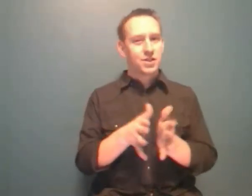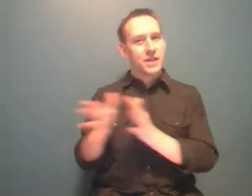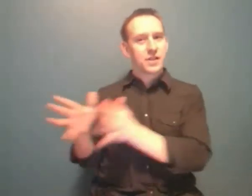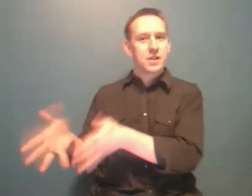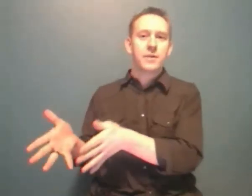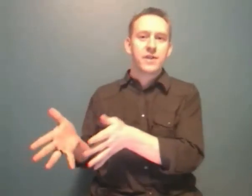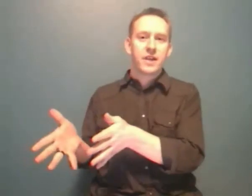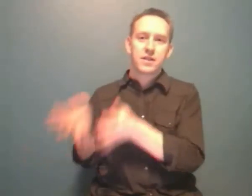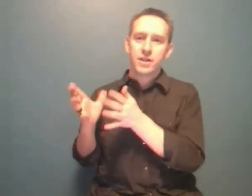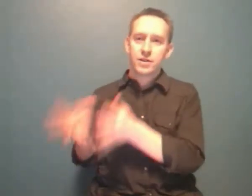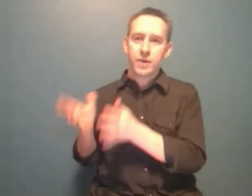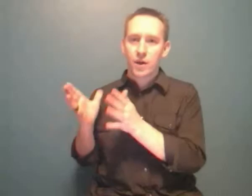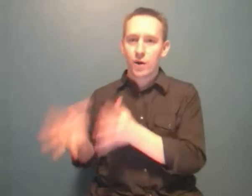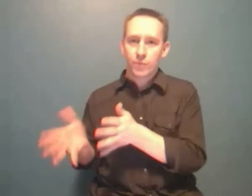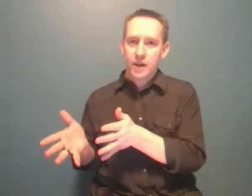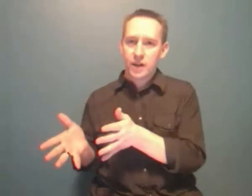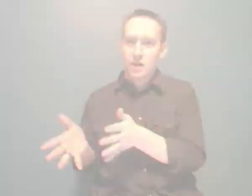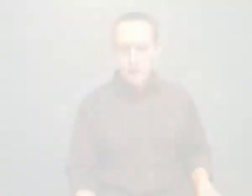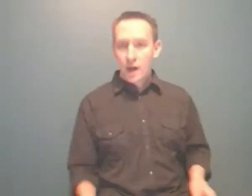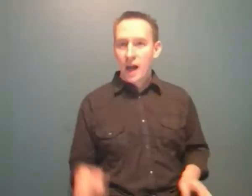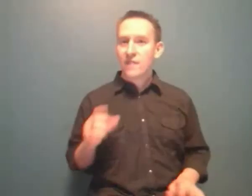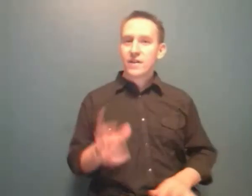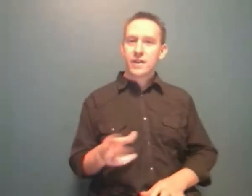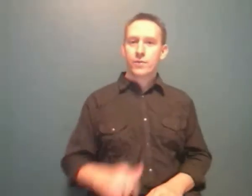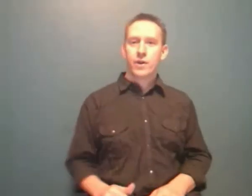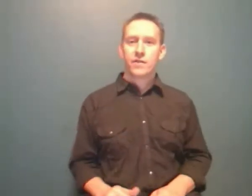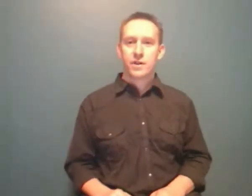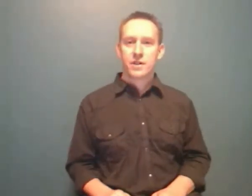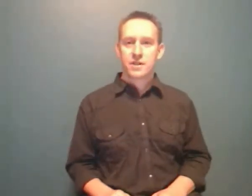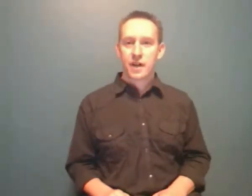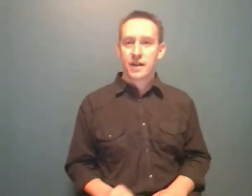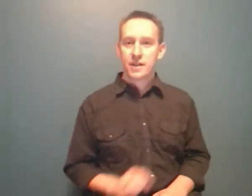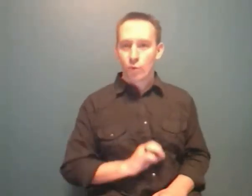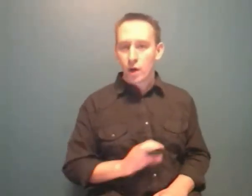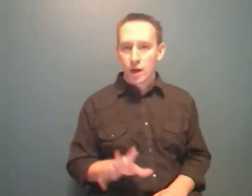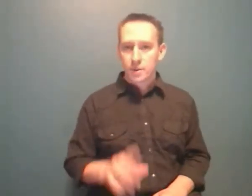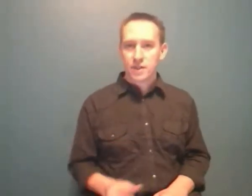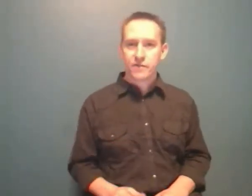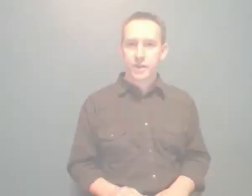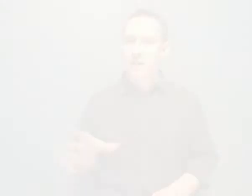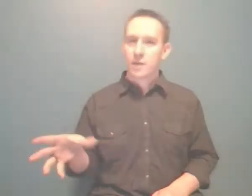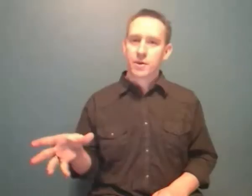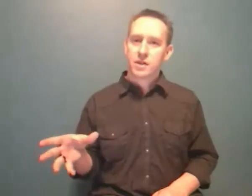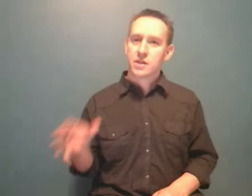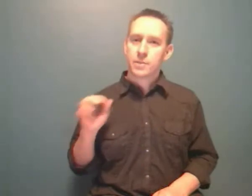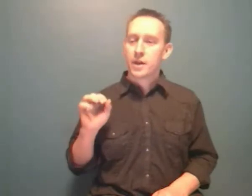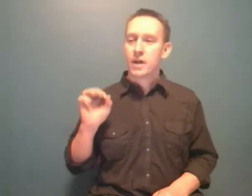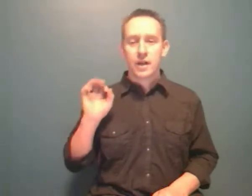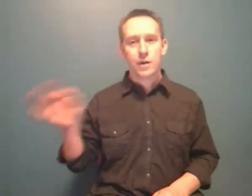changing some of the things that you're doing already. Everything that we offer on this site is 100% free. If come across somebody and he knows